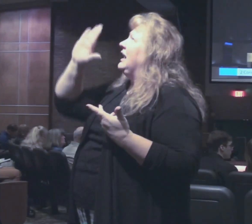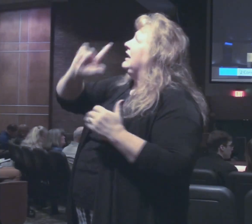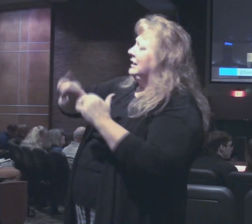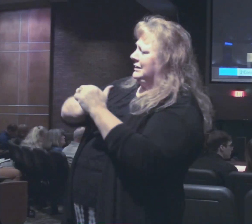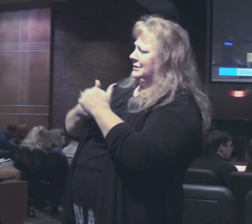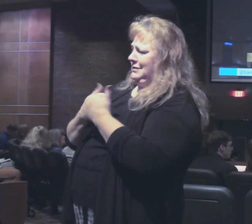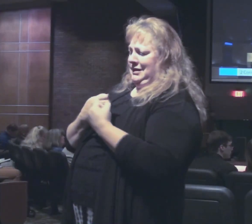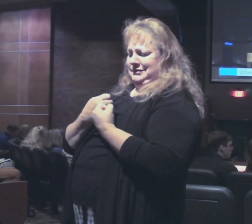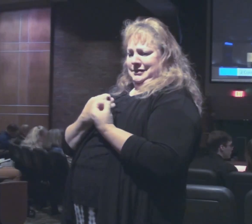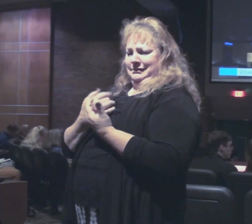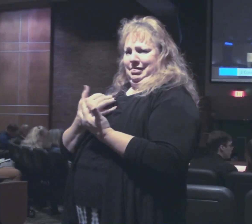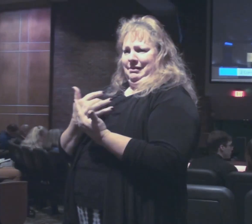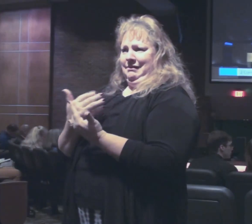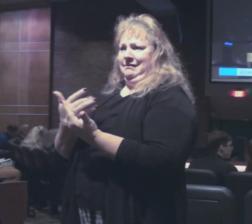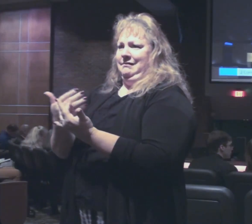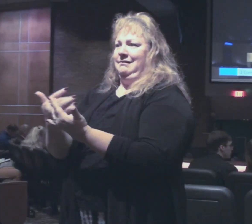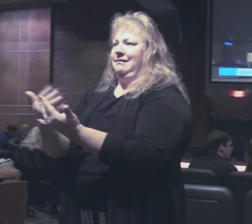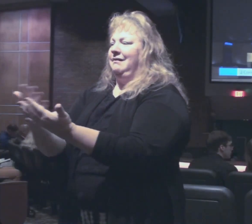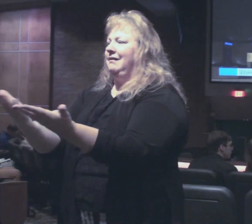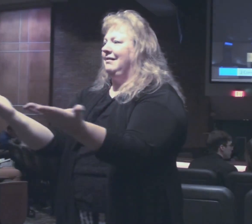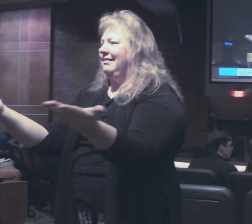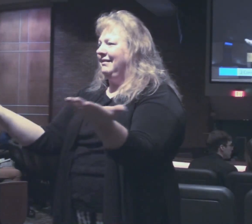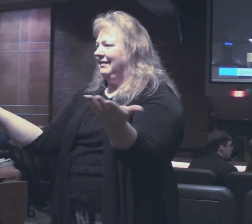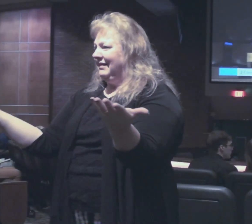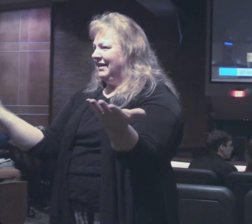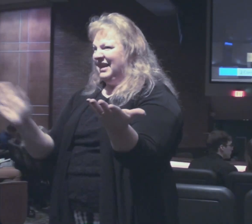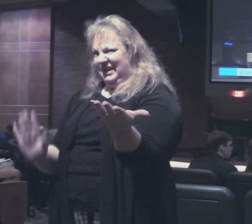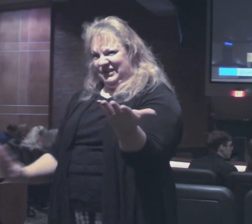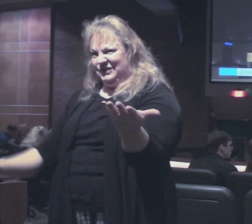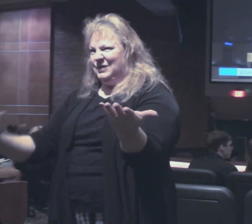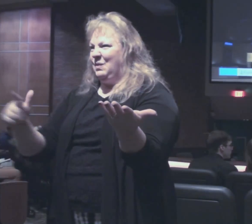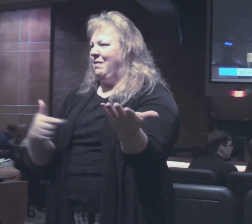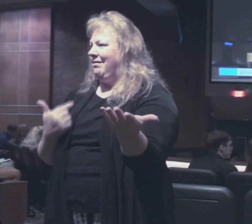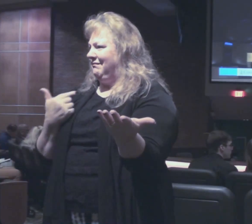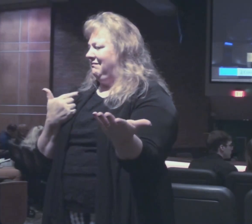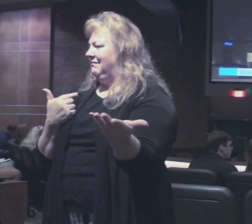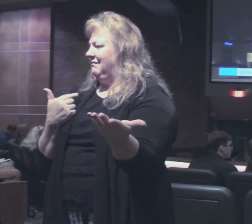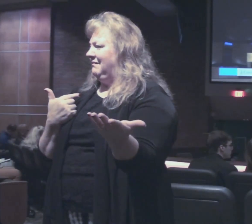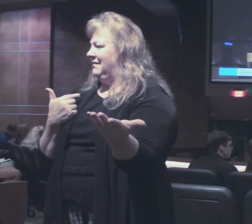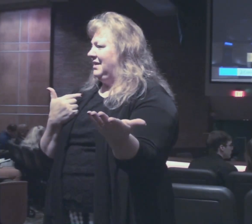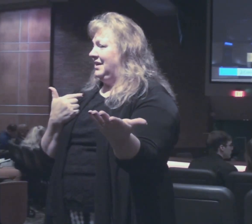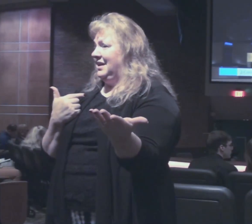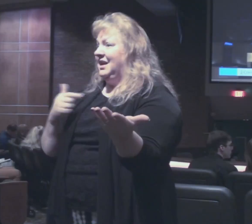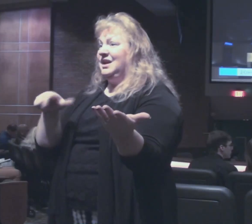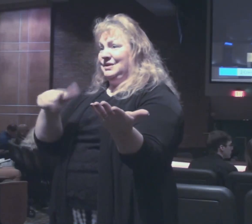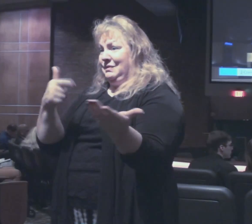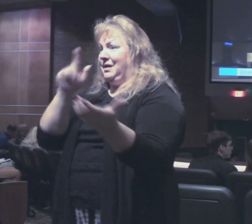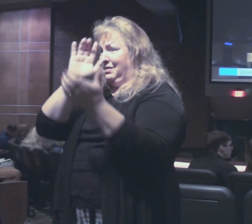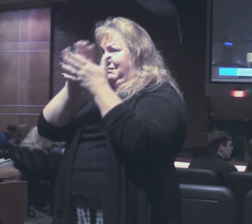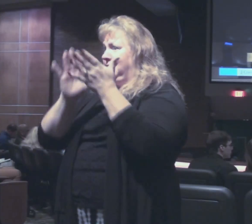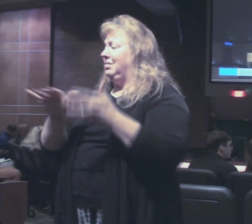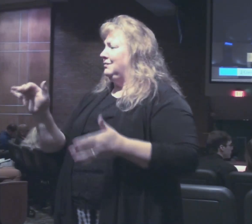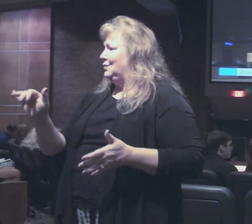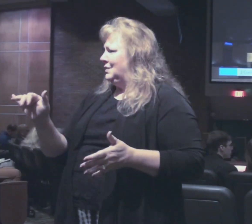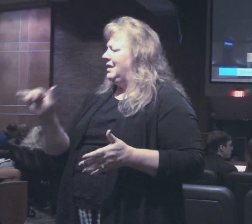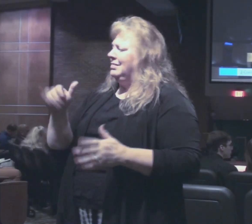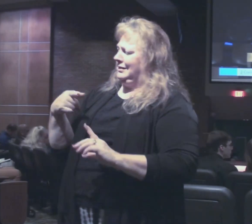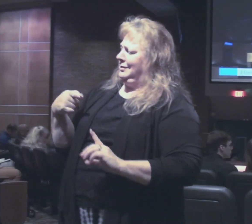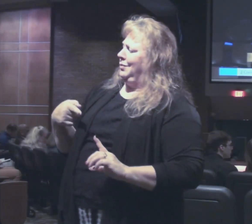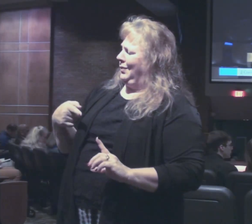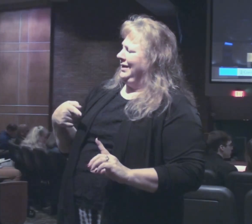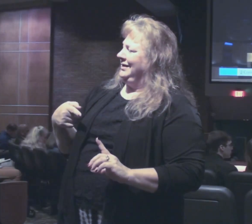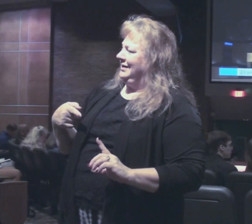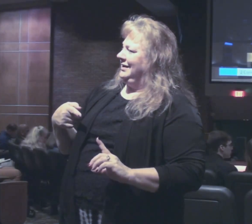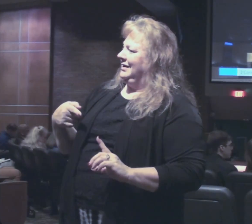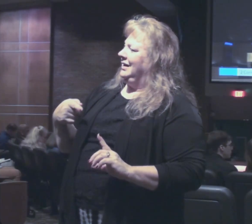grace flowing out of my life into your life into the lives of others that's the point